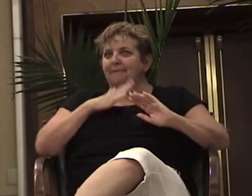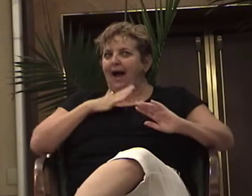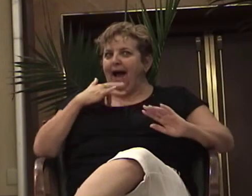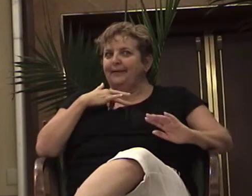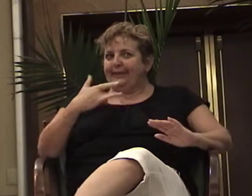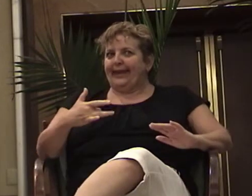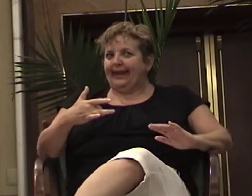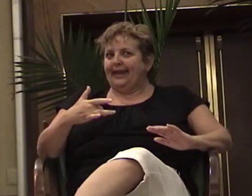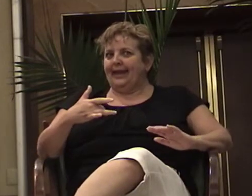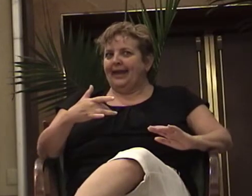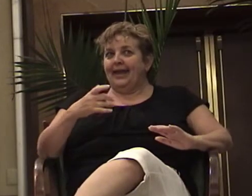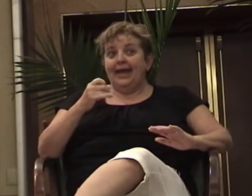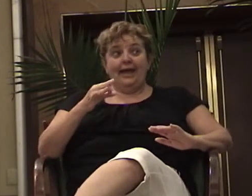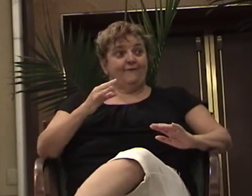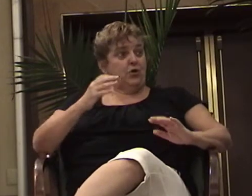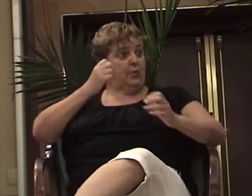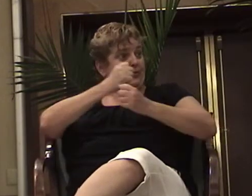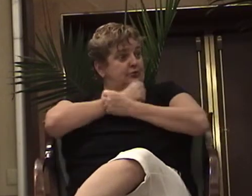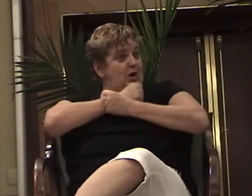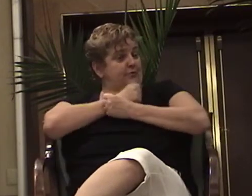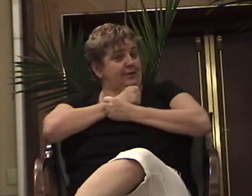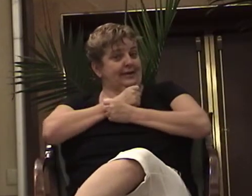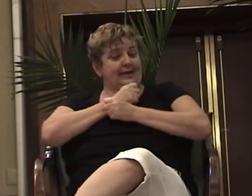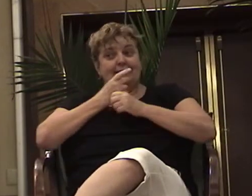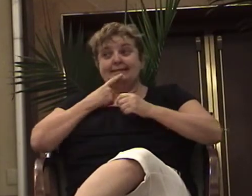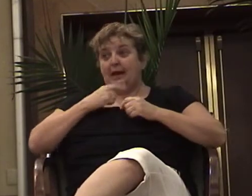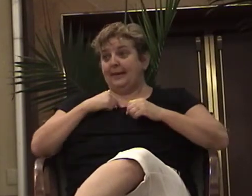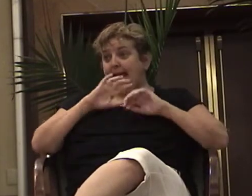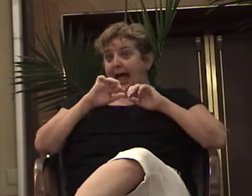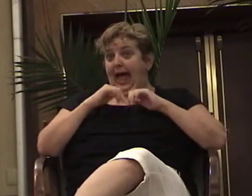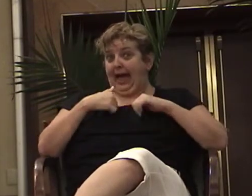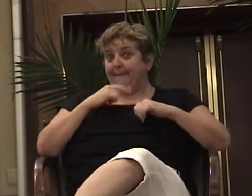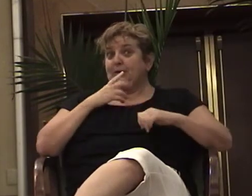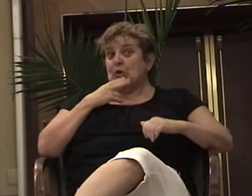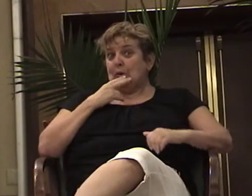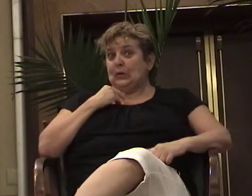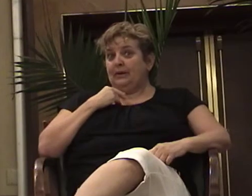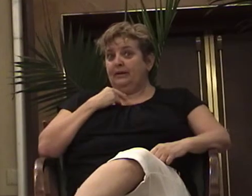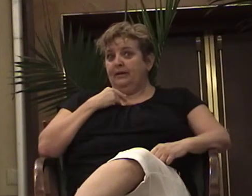That if you just put your arms around me and told me how cute I was, we were basically married at that point.